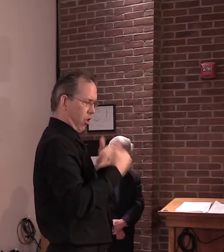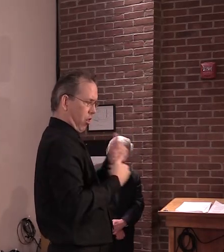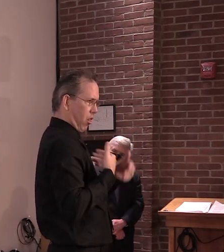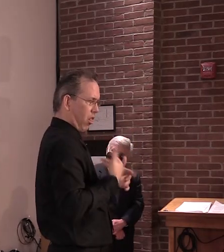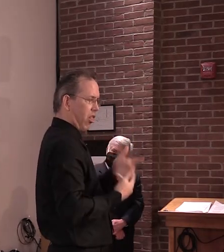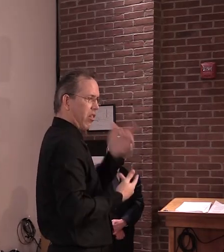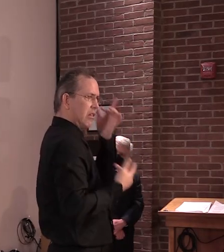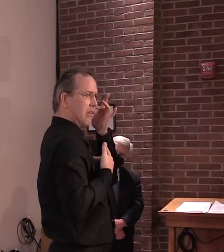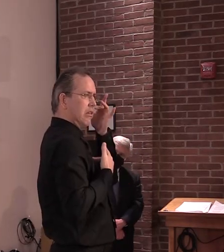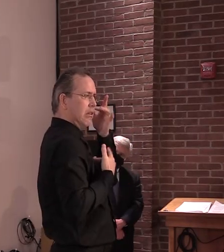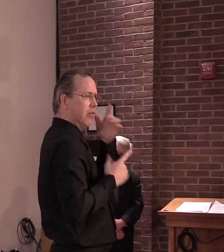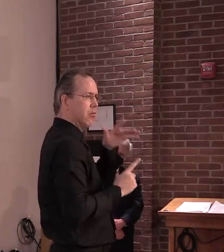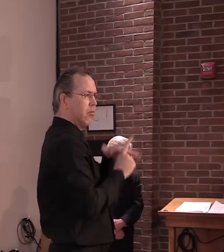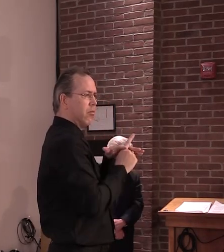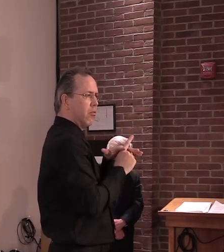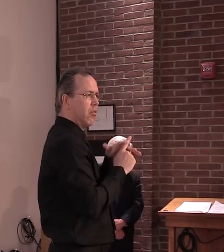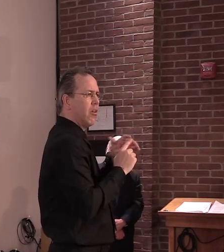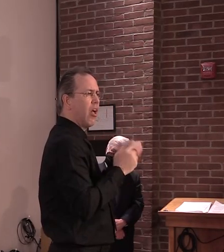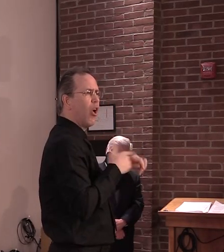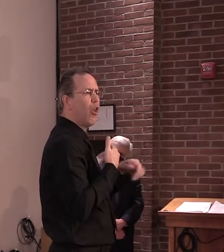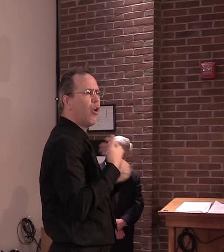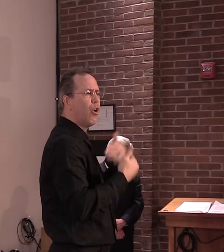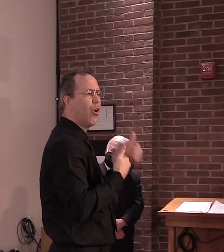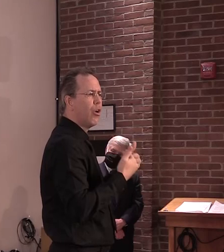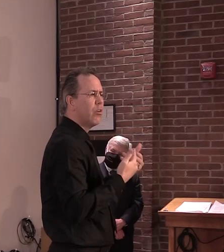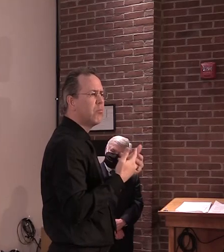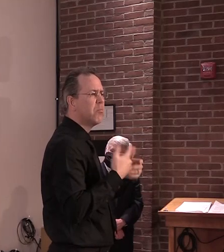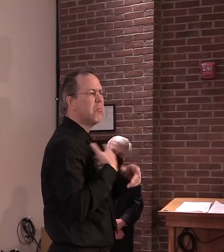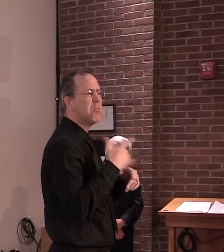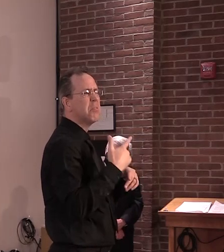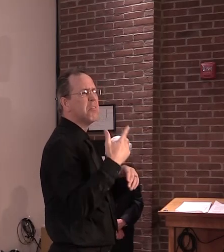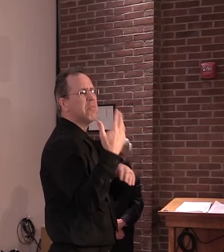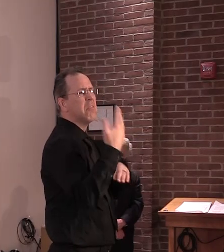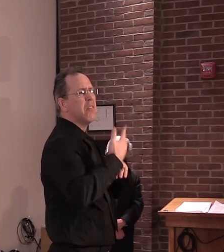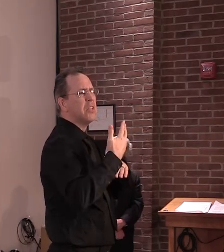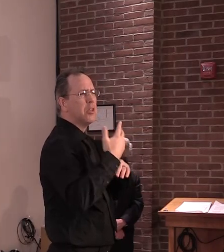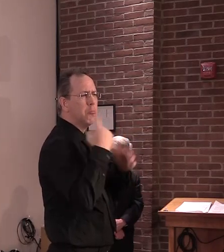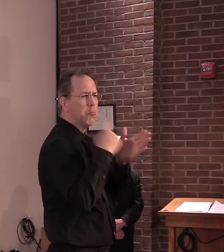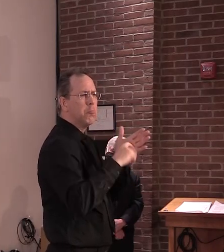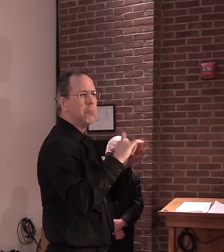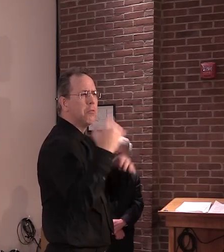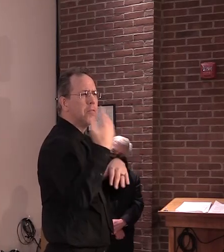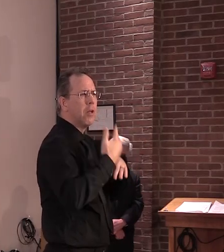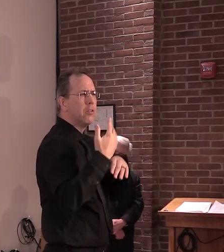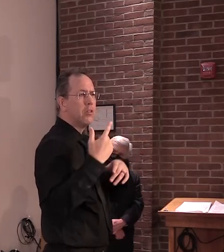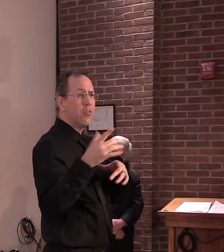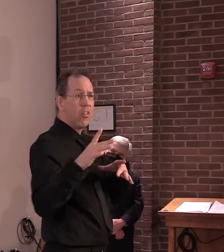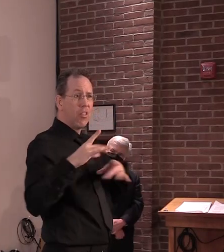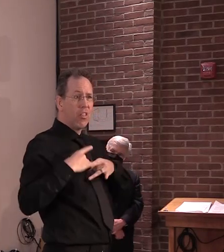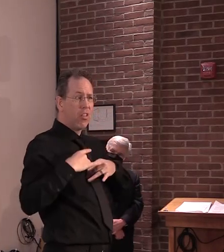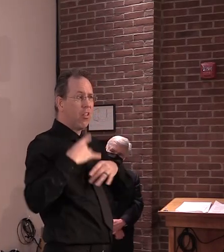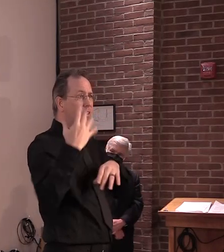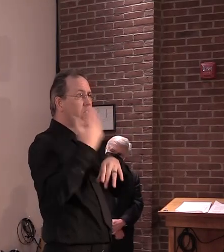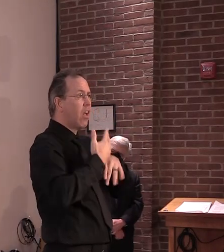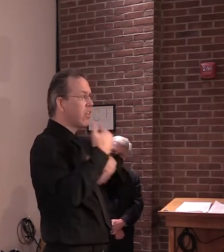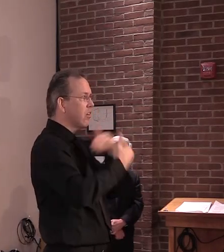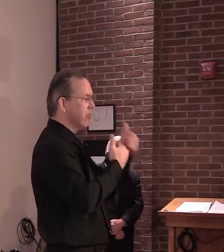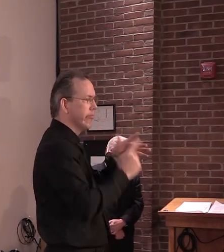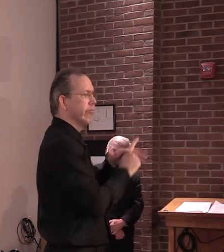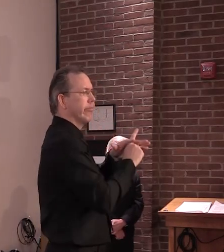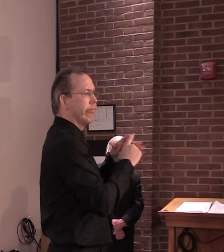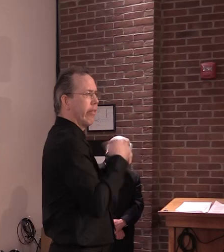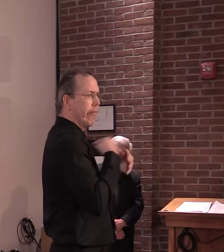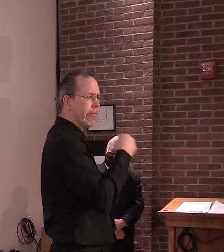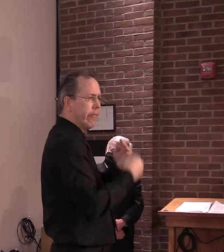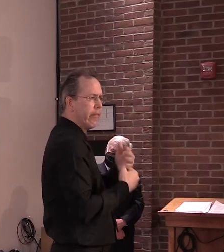% will have been symptomatic by day 11 in this time course of illness. The other